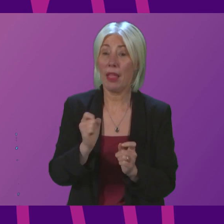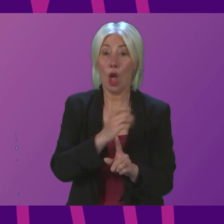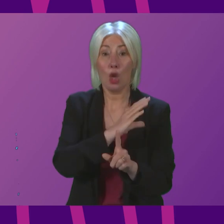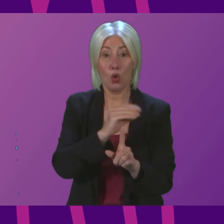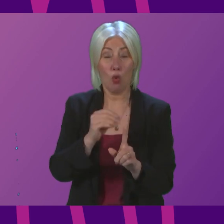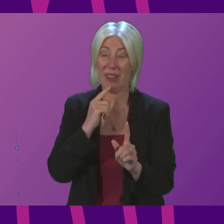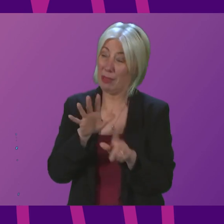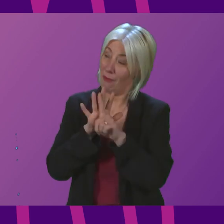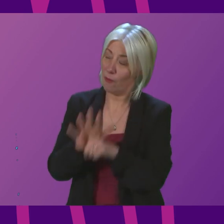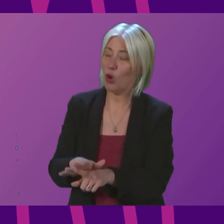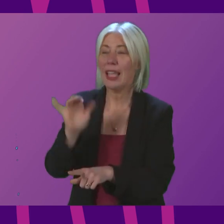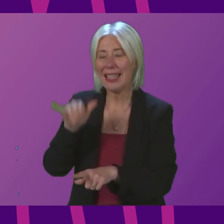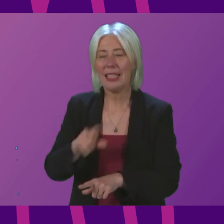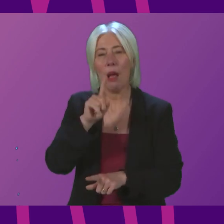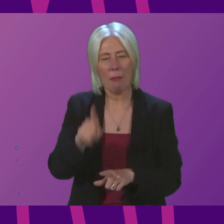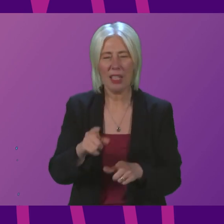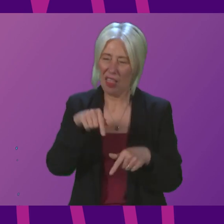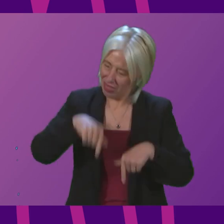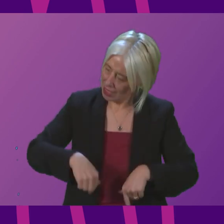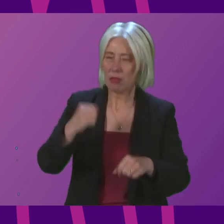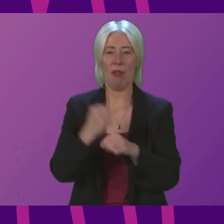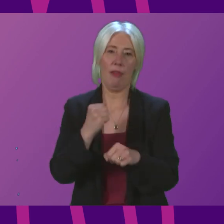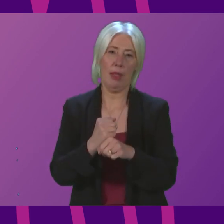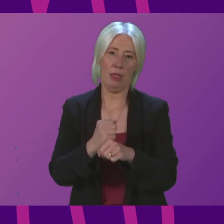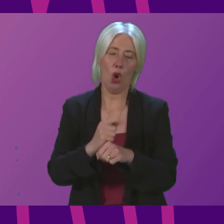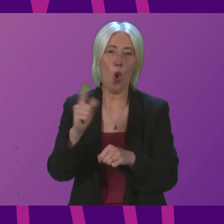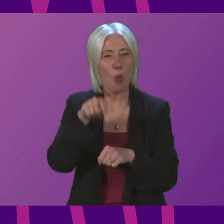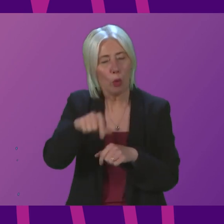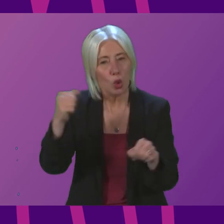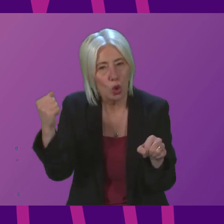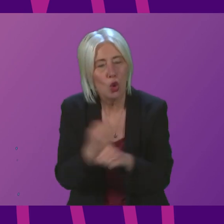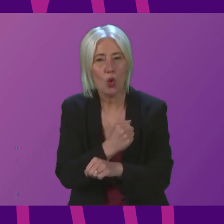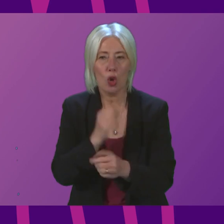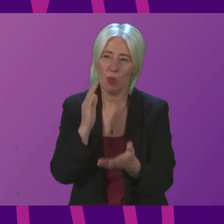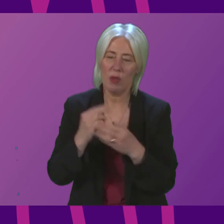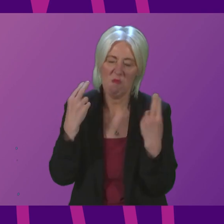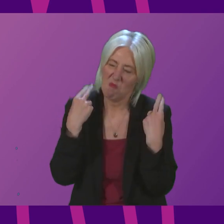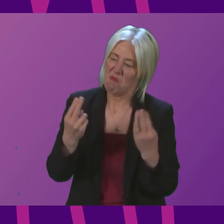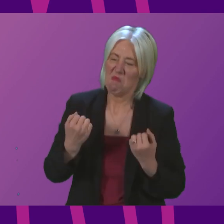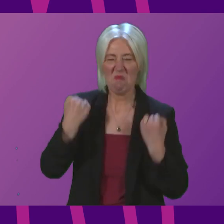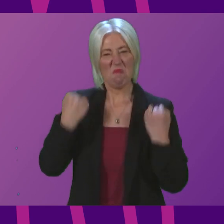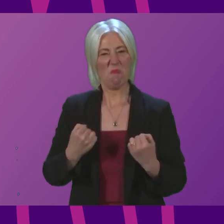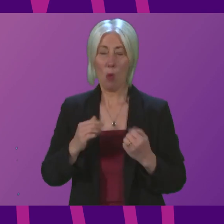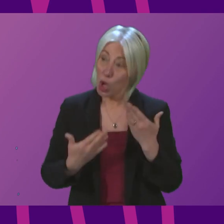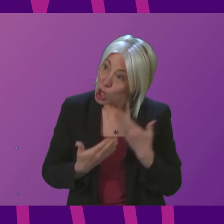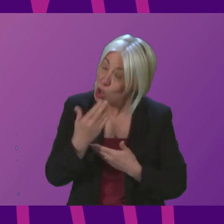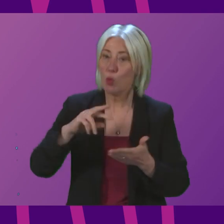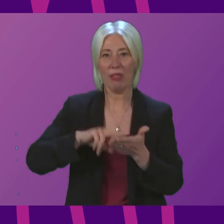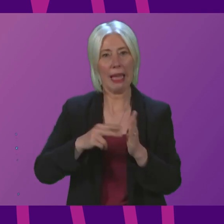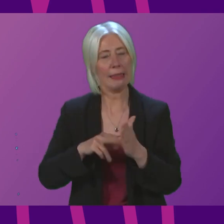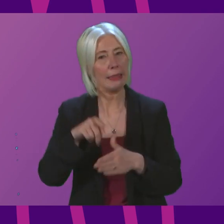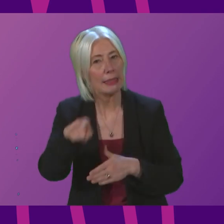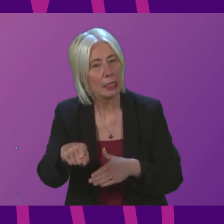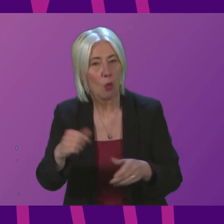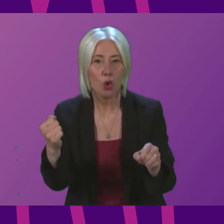but I must ask this Government what steps will they take to be bolder? What new plans will they have